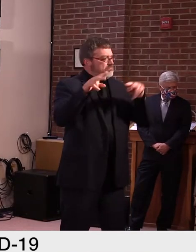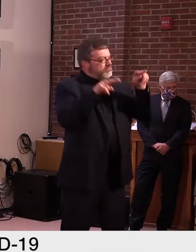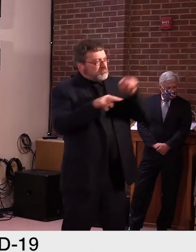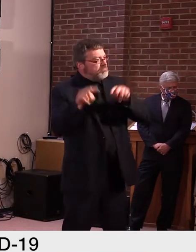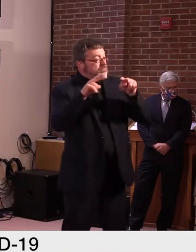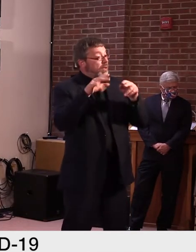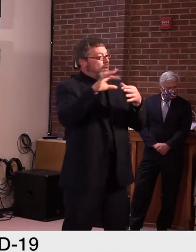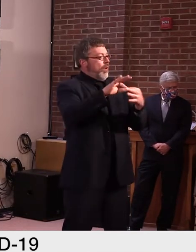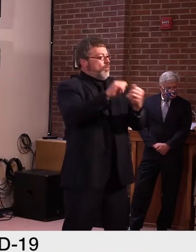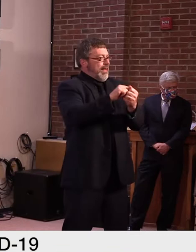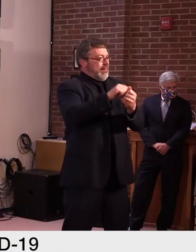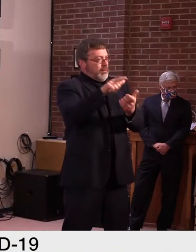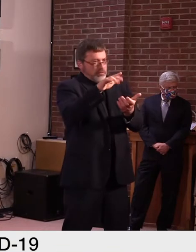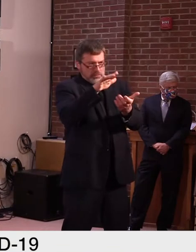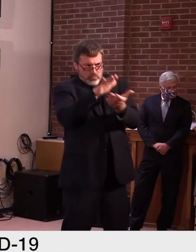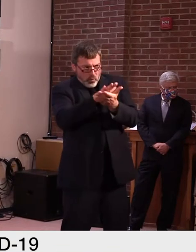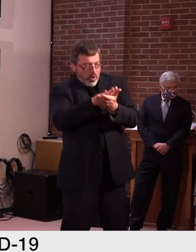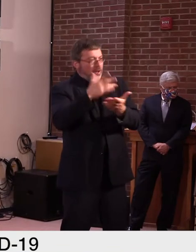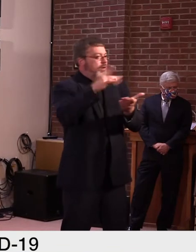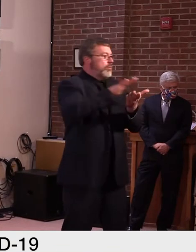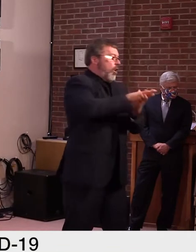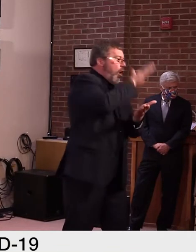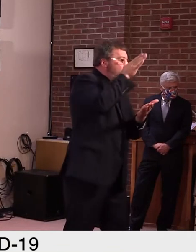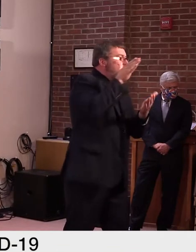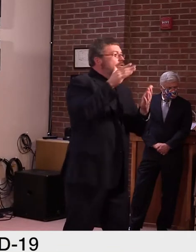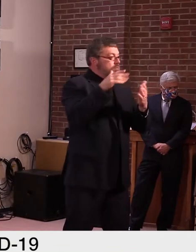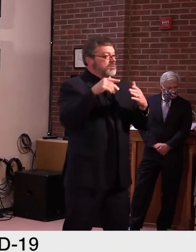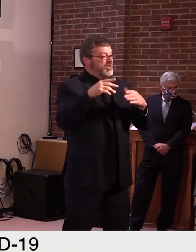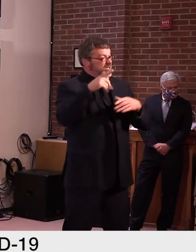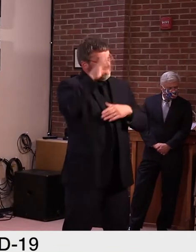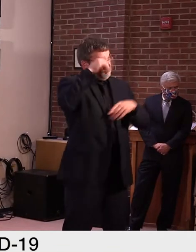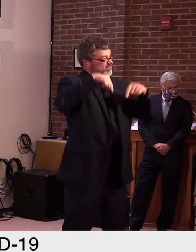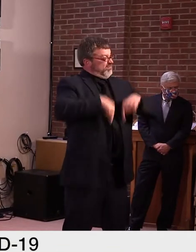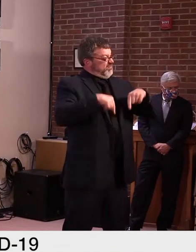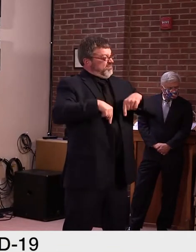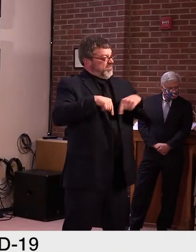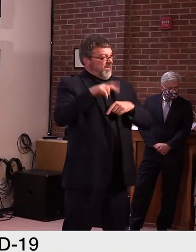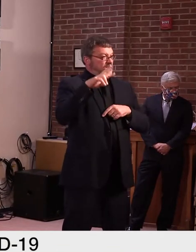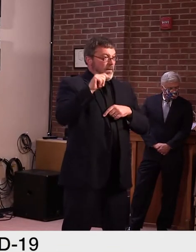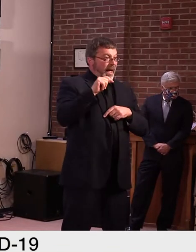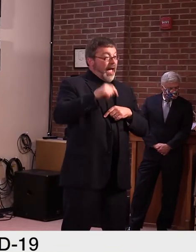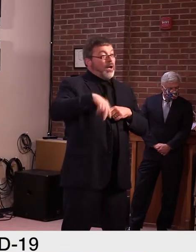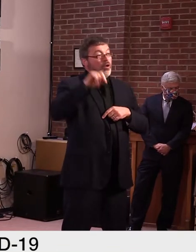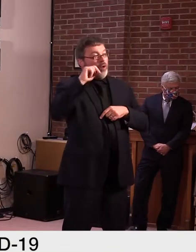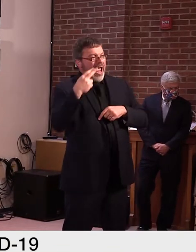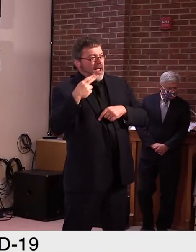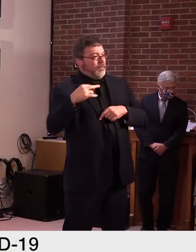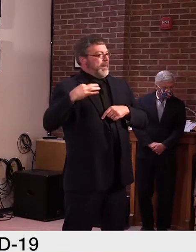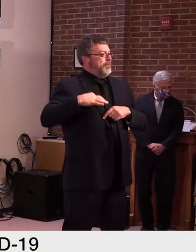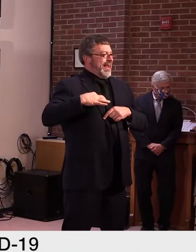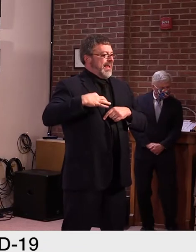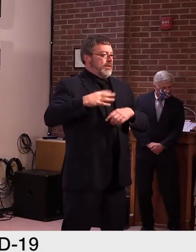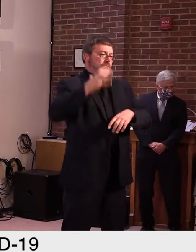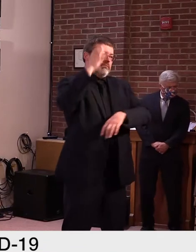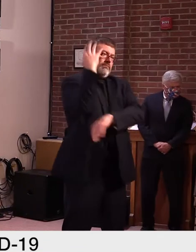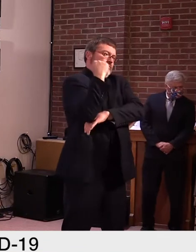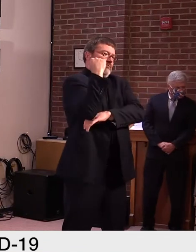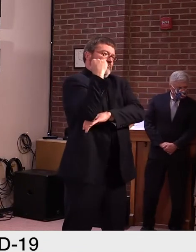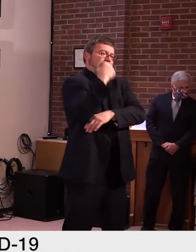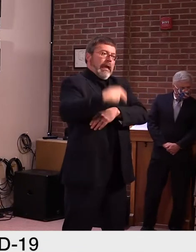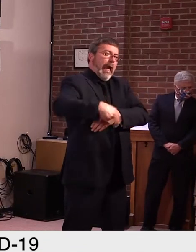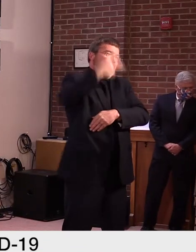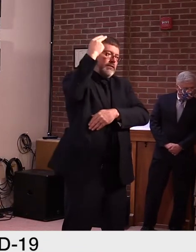Vermont. We heard data on Vermont, but New Hampshire and Maine are similarly having very successful reopenings. When you combine